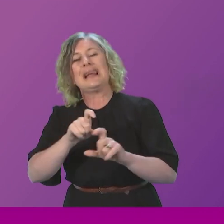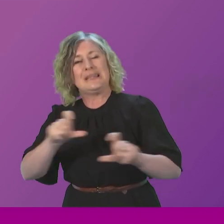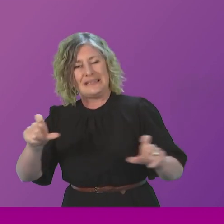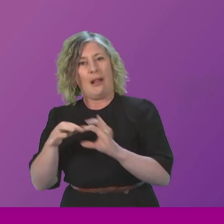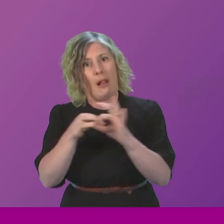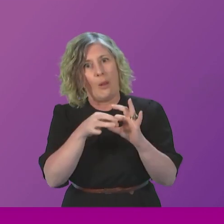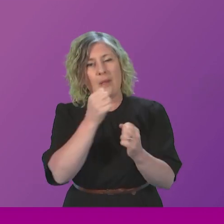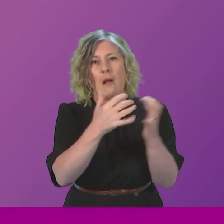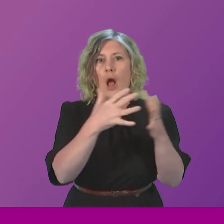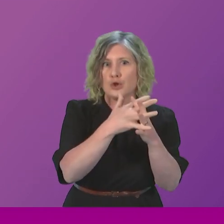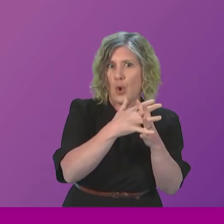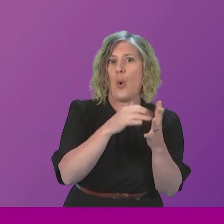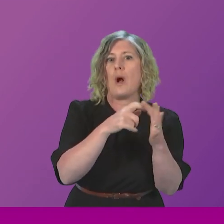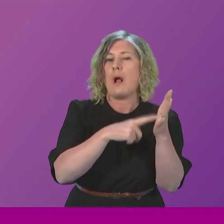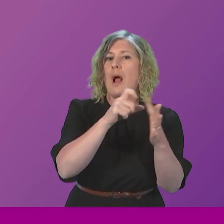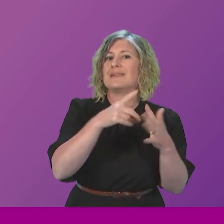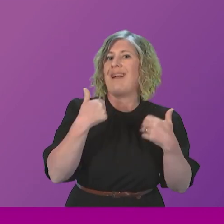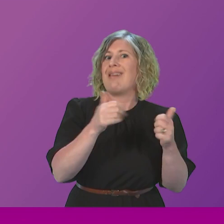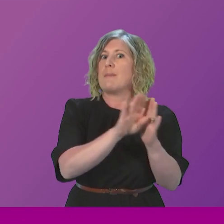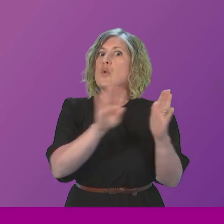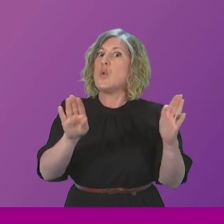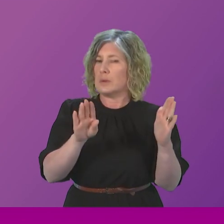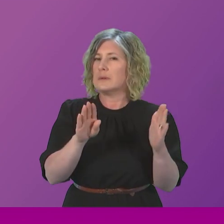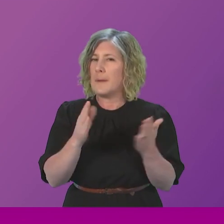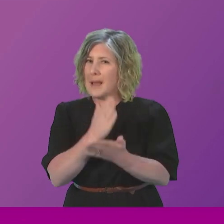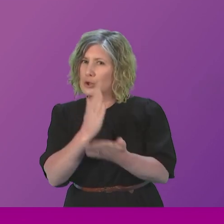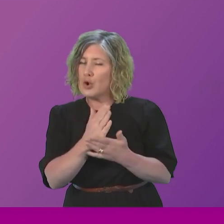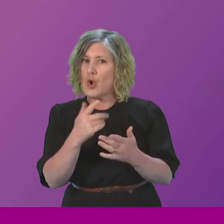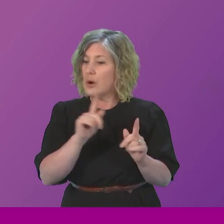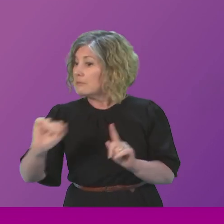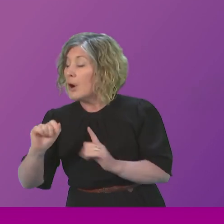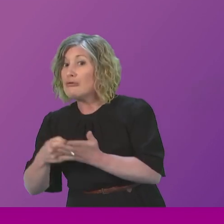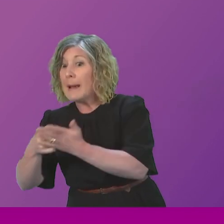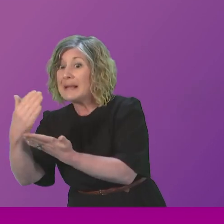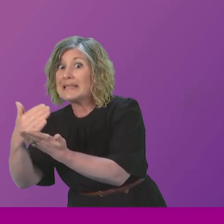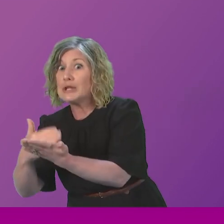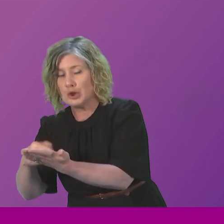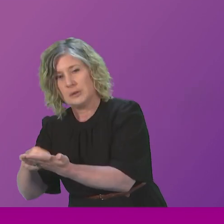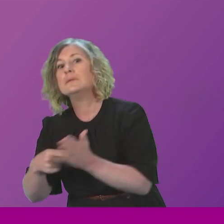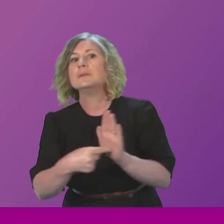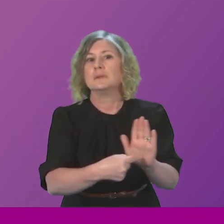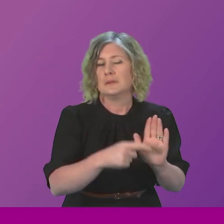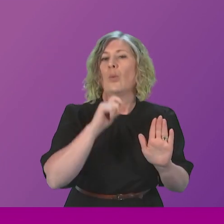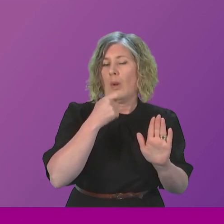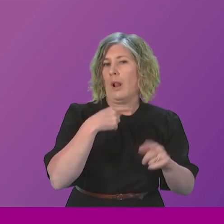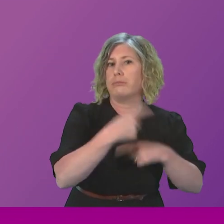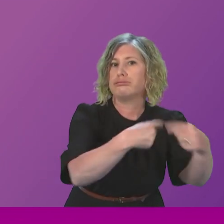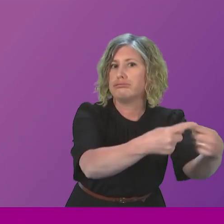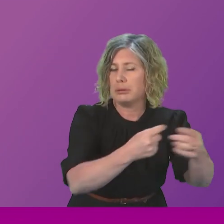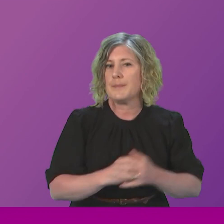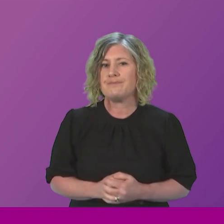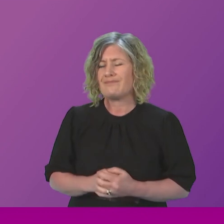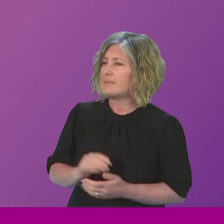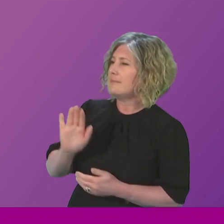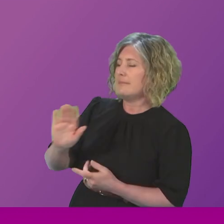Board, to make sure that these recommendations of the oversight board are, indeed, taken forward. Anas Awar. I think the First Minister misses the